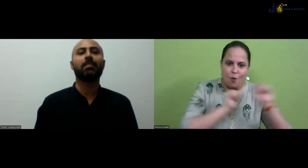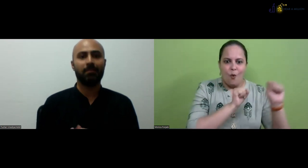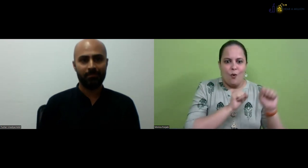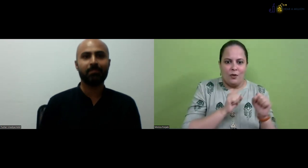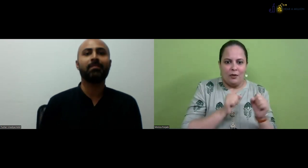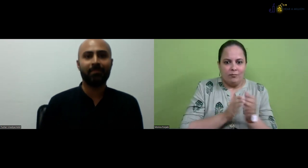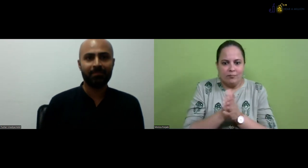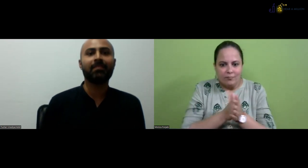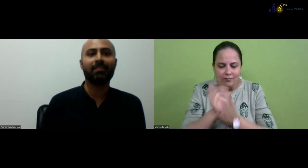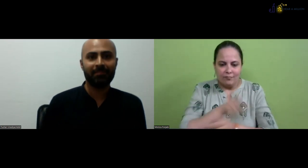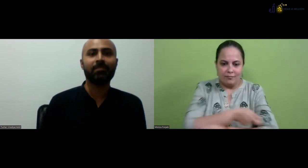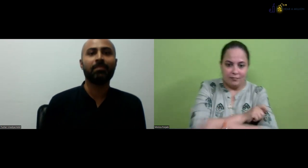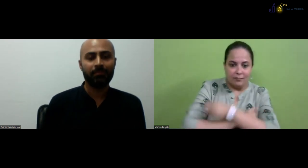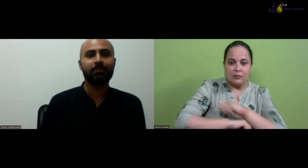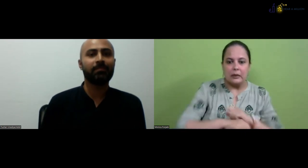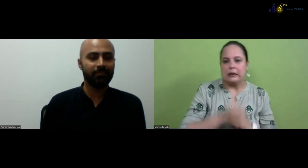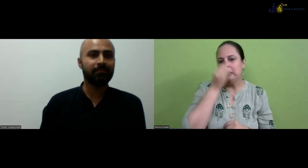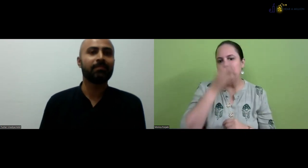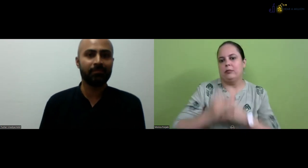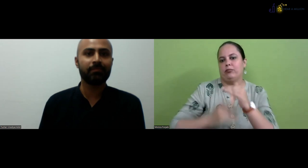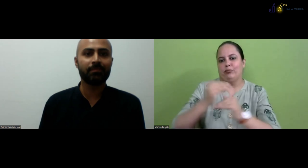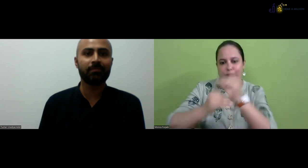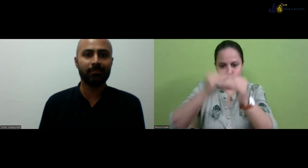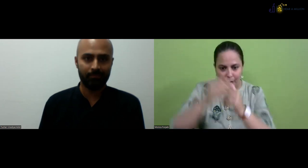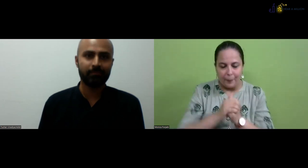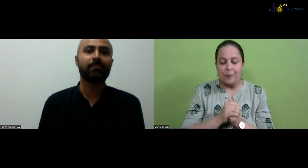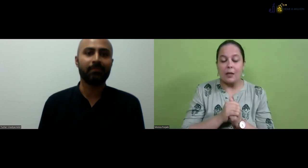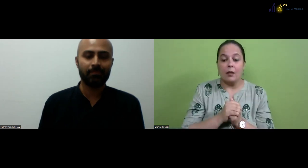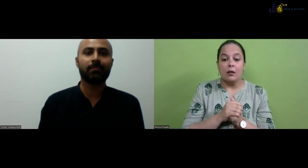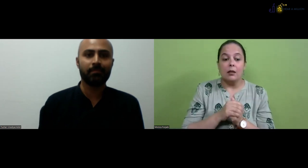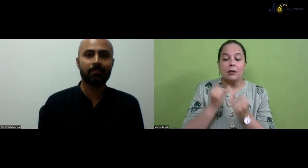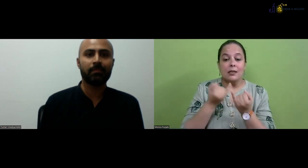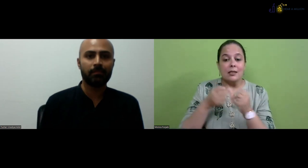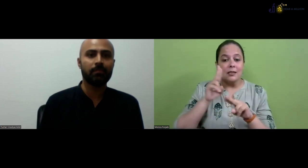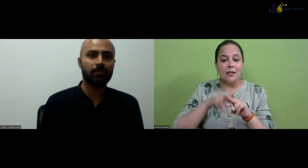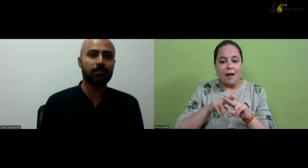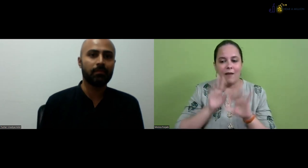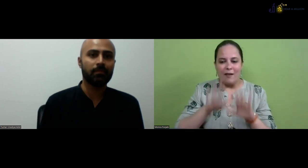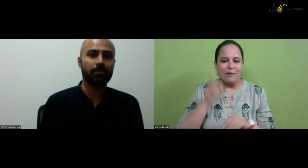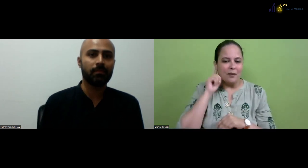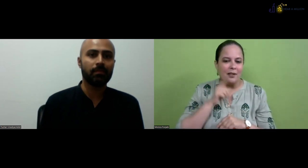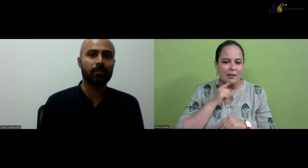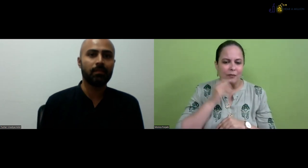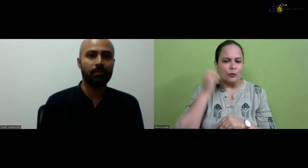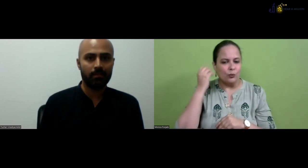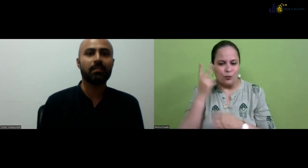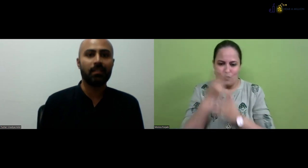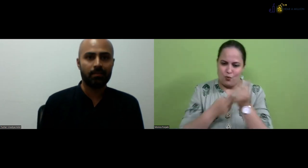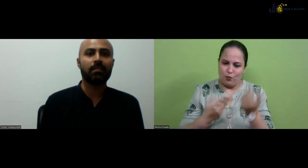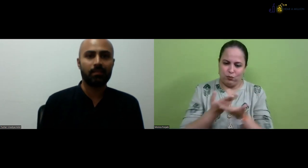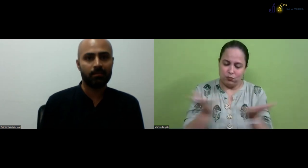Mr. Kumar and Ms. Usha Punjabi, they were interested to make it a